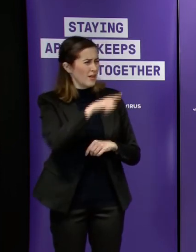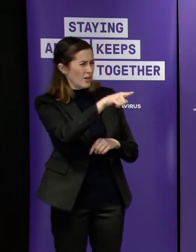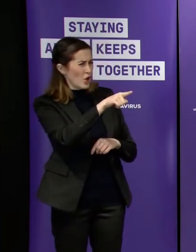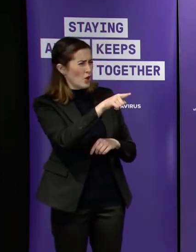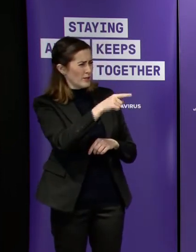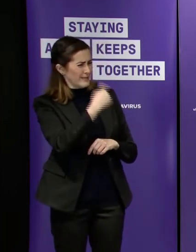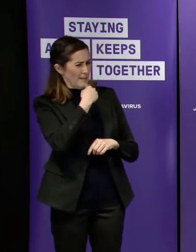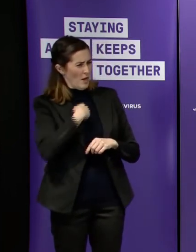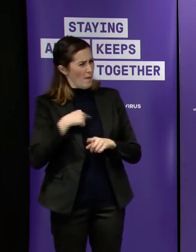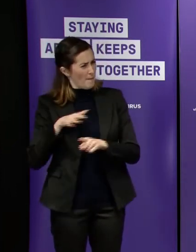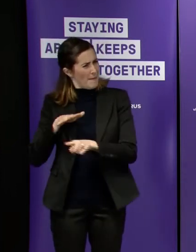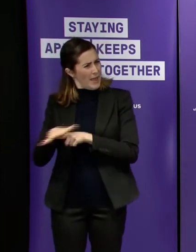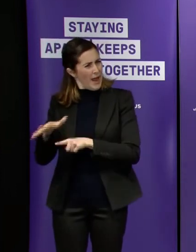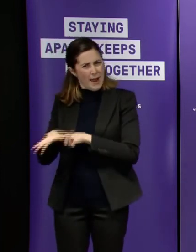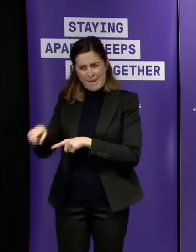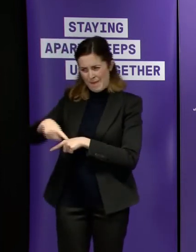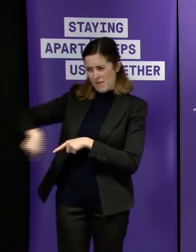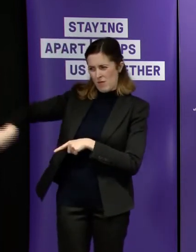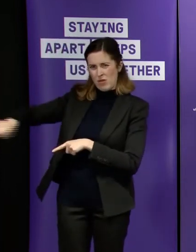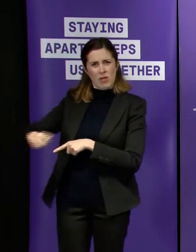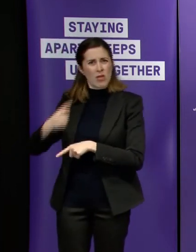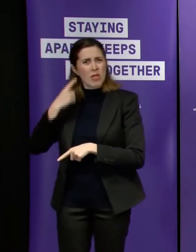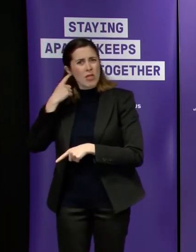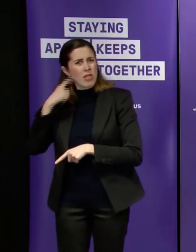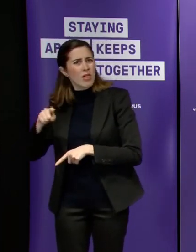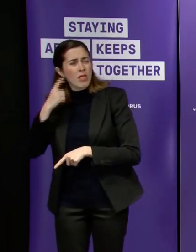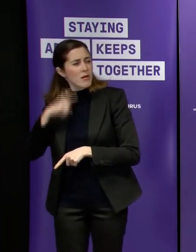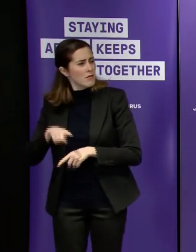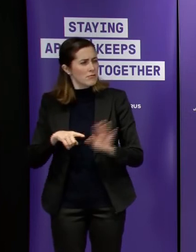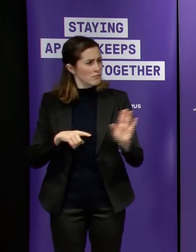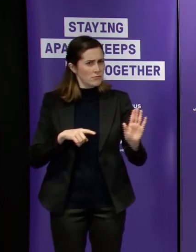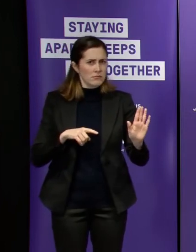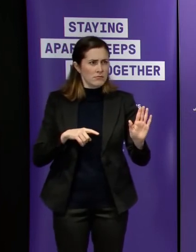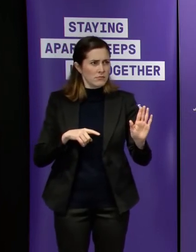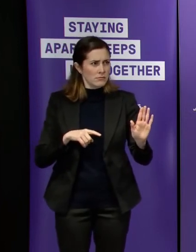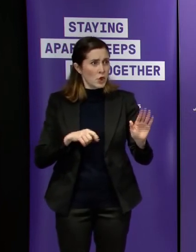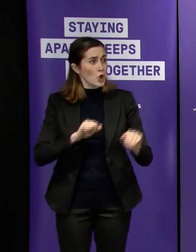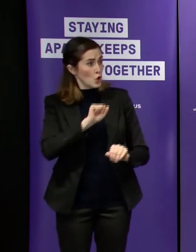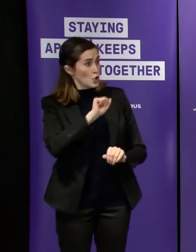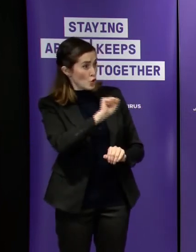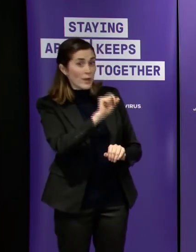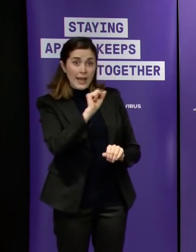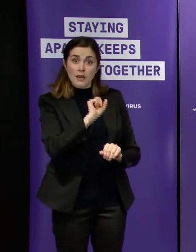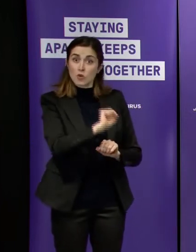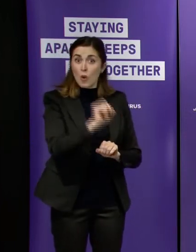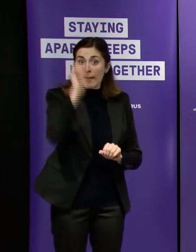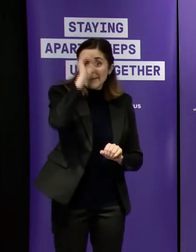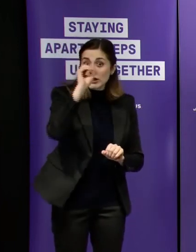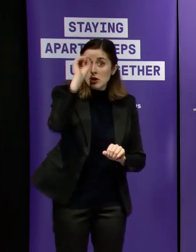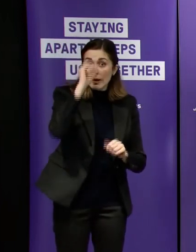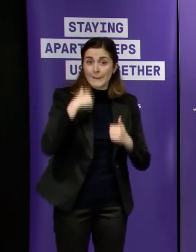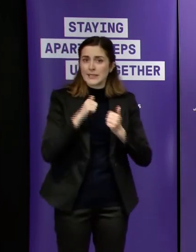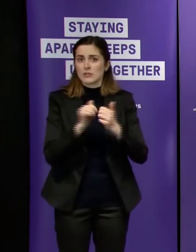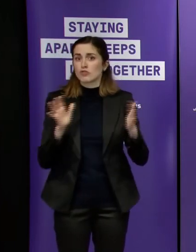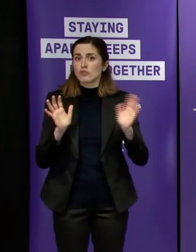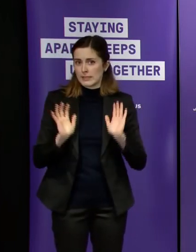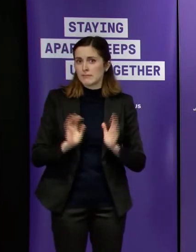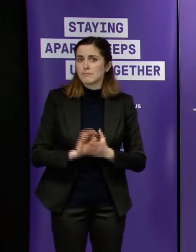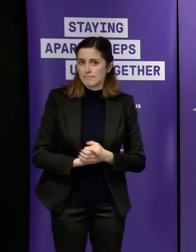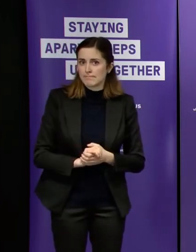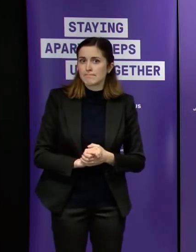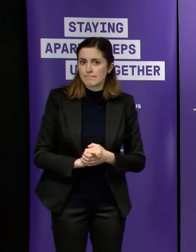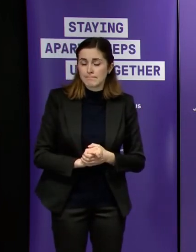i don't accept any of those they're not they're not factual in that they are your view you're entitled to your view i don't share that view